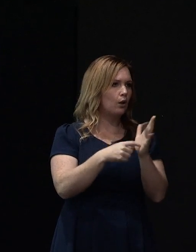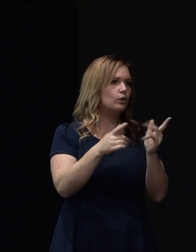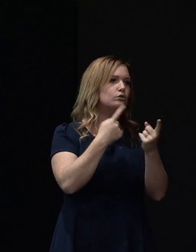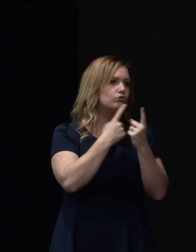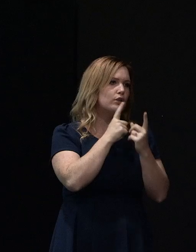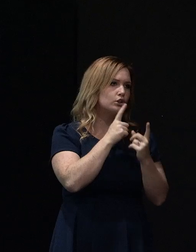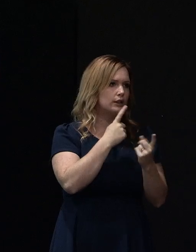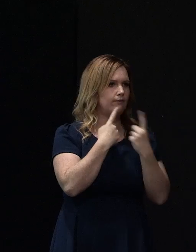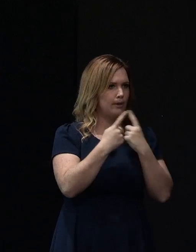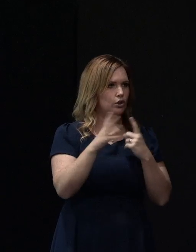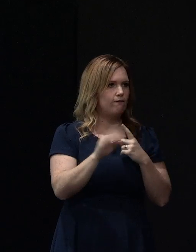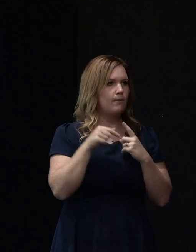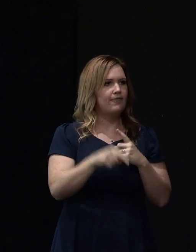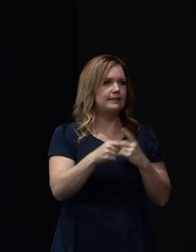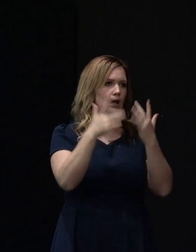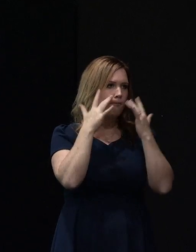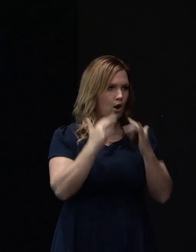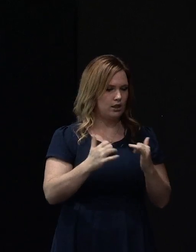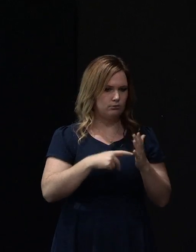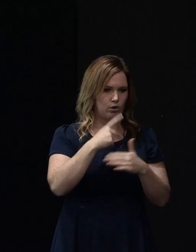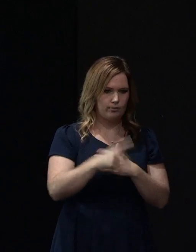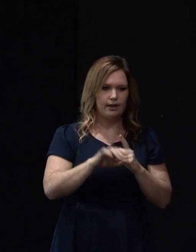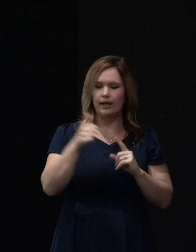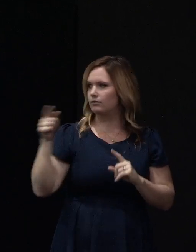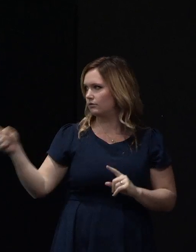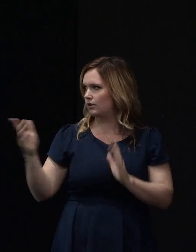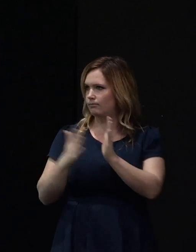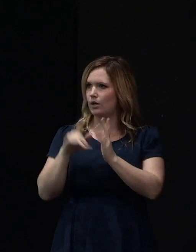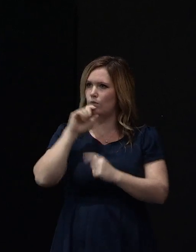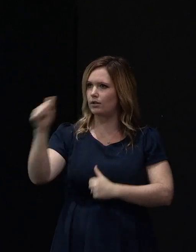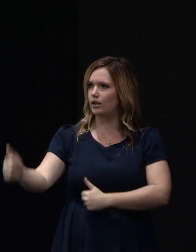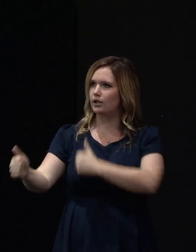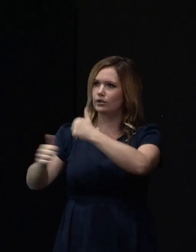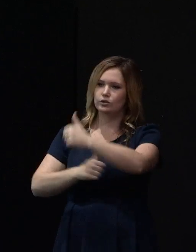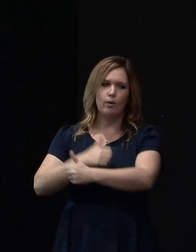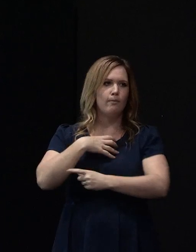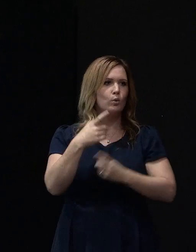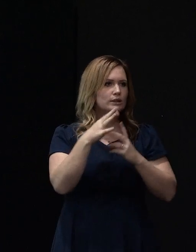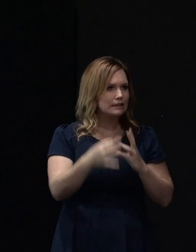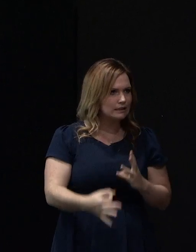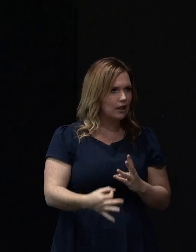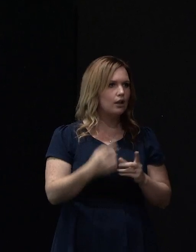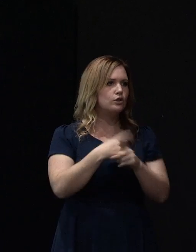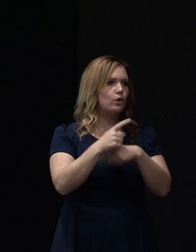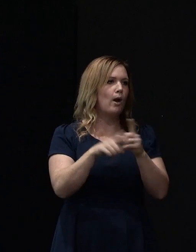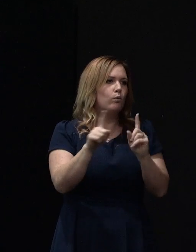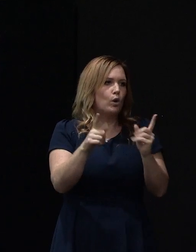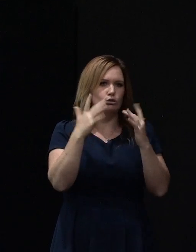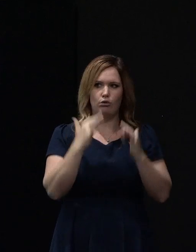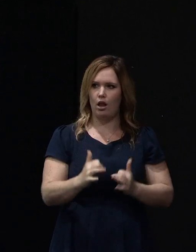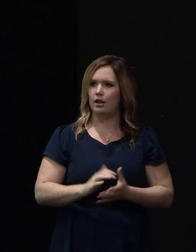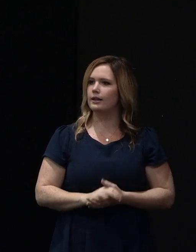the foundation repair pilot program, and then Malcolm will come back and give a few more details of the types of things that are being trialed.